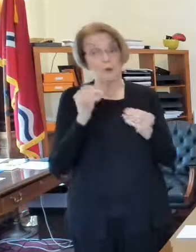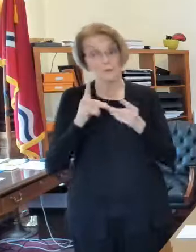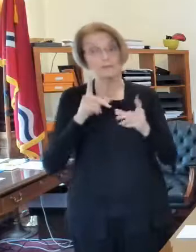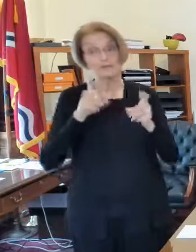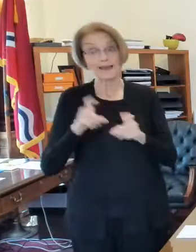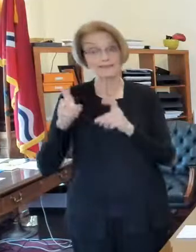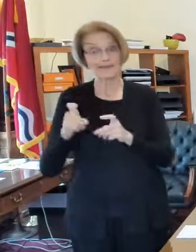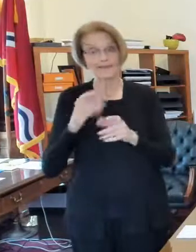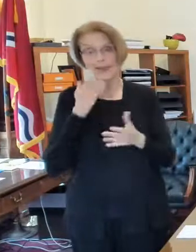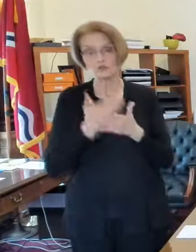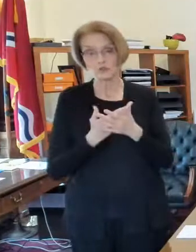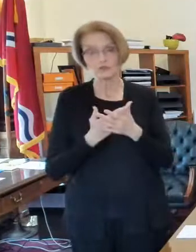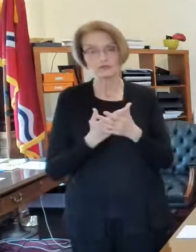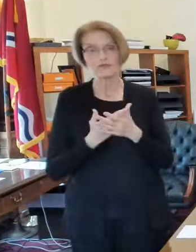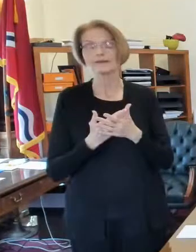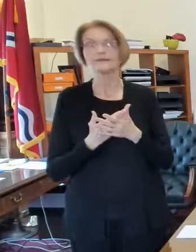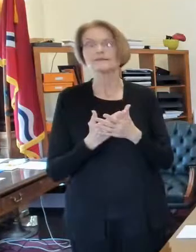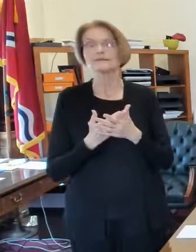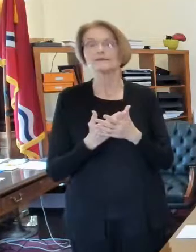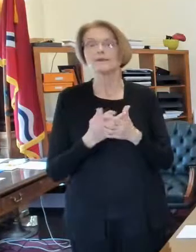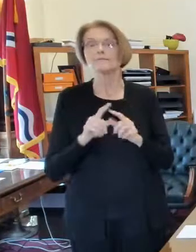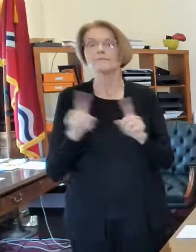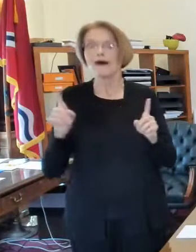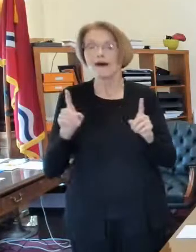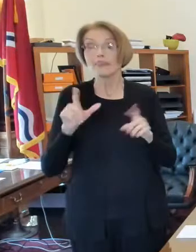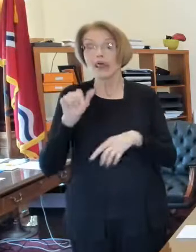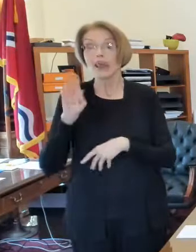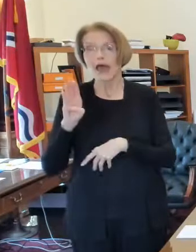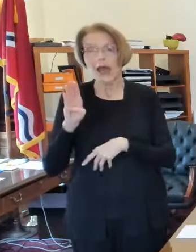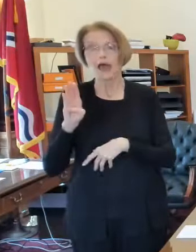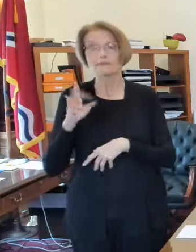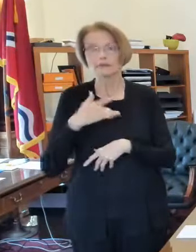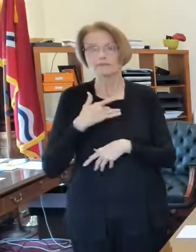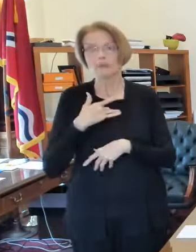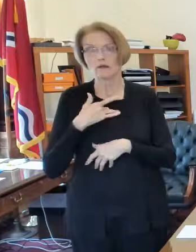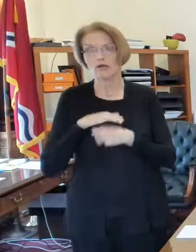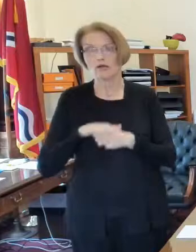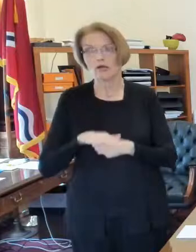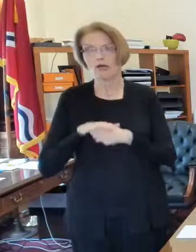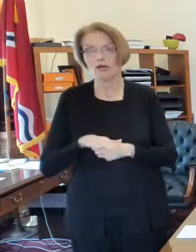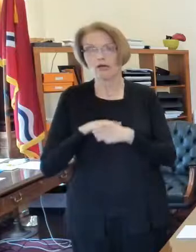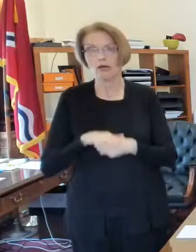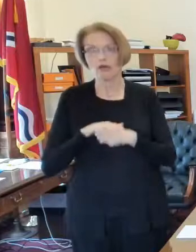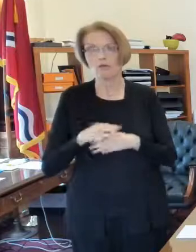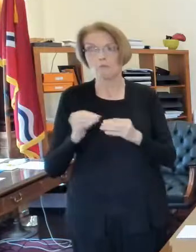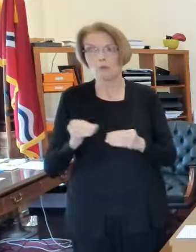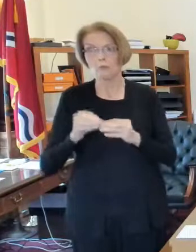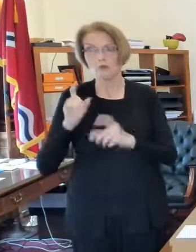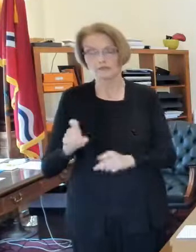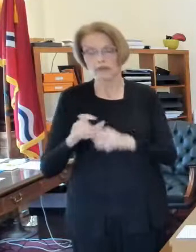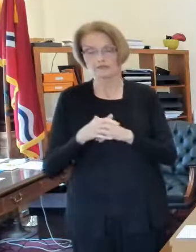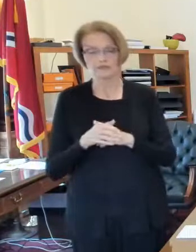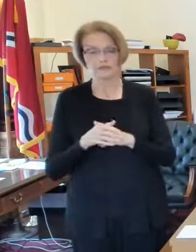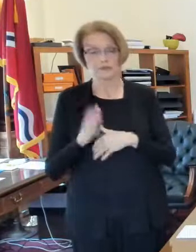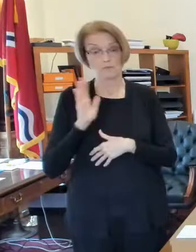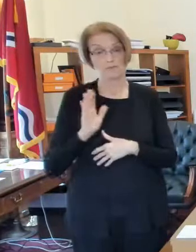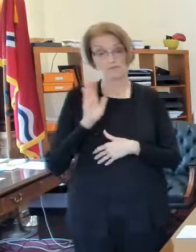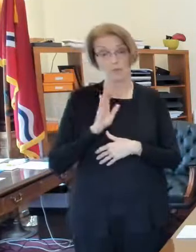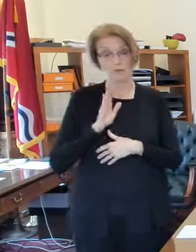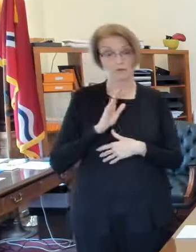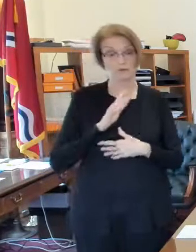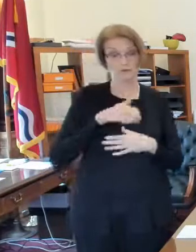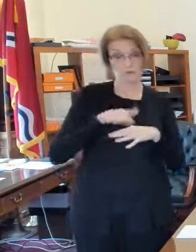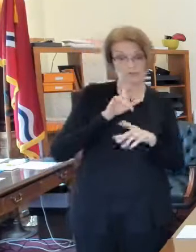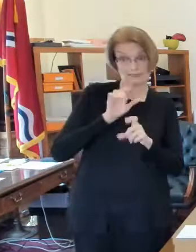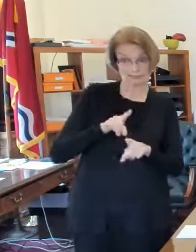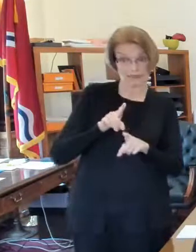is starting to tax the labs a bit and so we were running about three and a half days on average to get your test